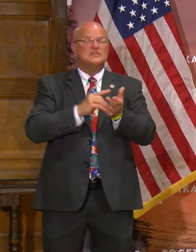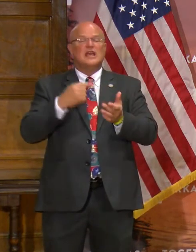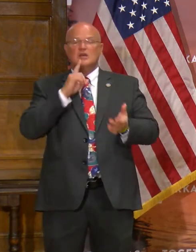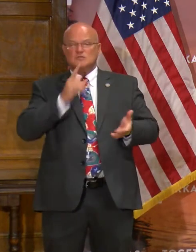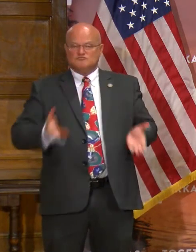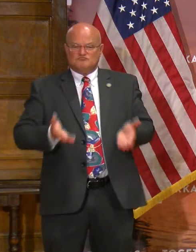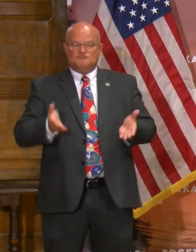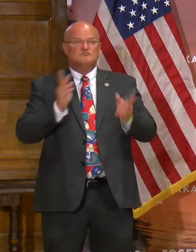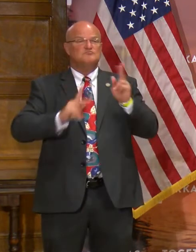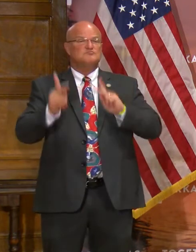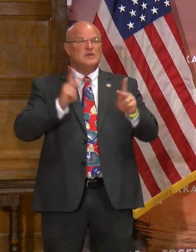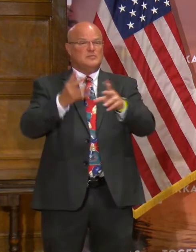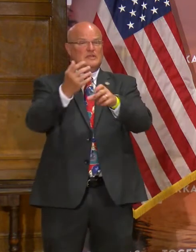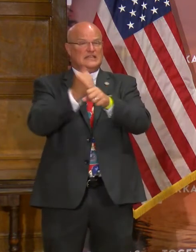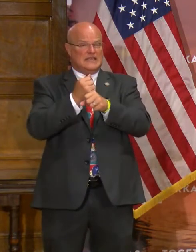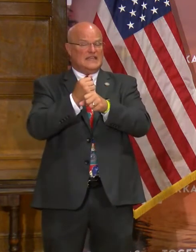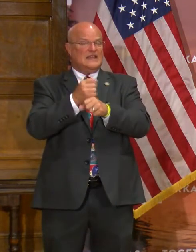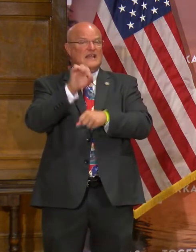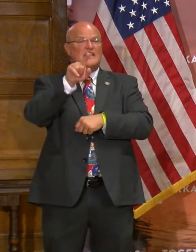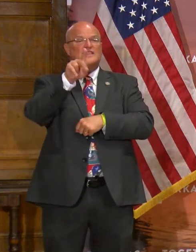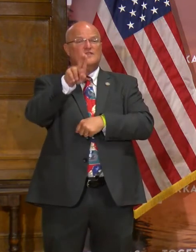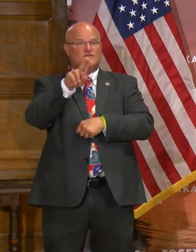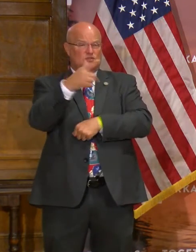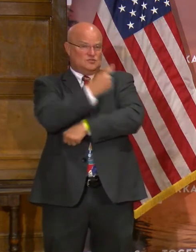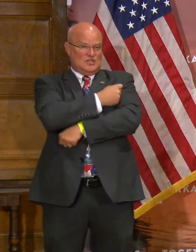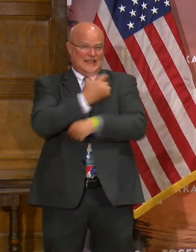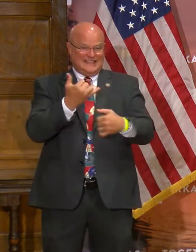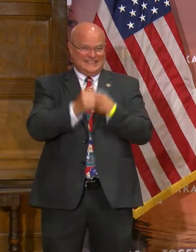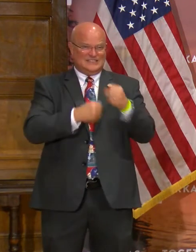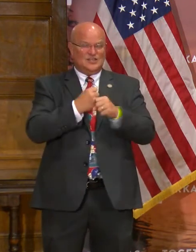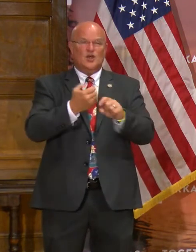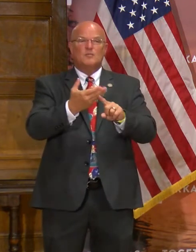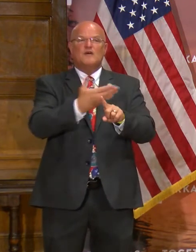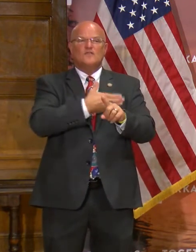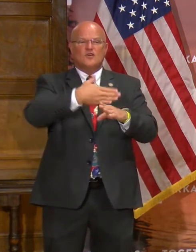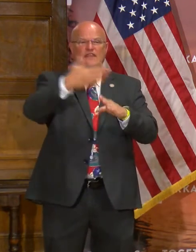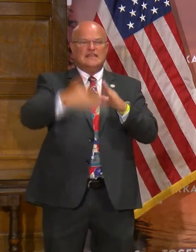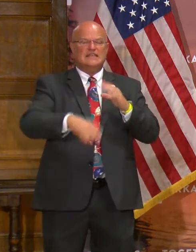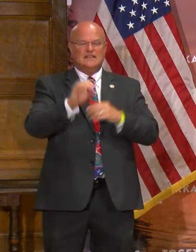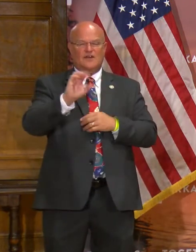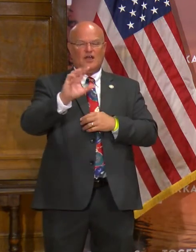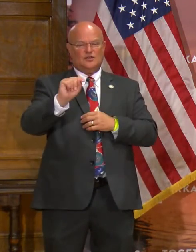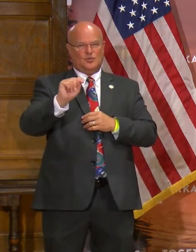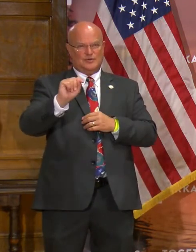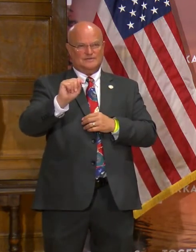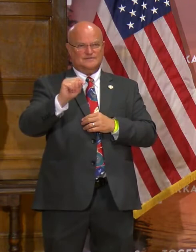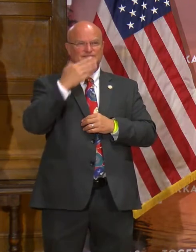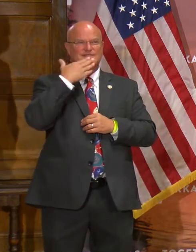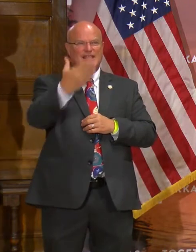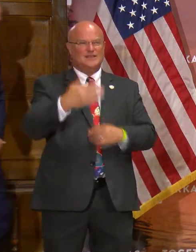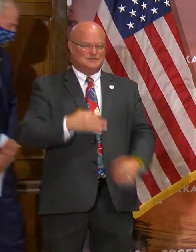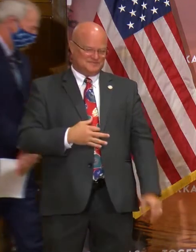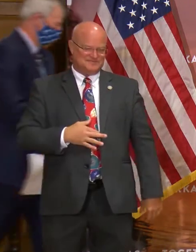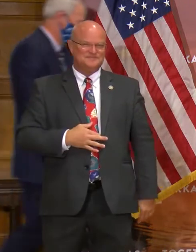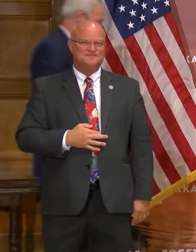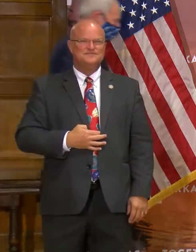encourage everyone to get their flu vaccine this year before the end of October. So thank you.